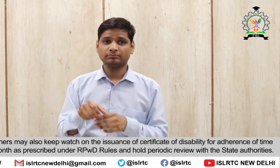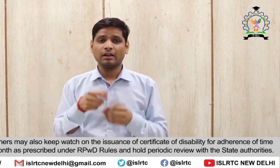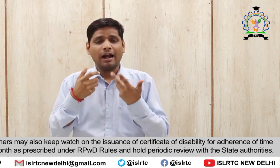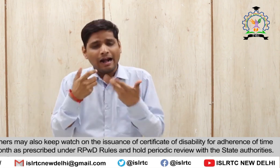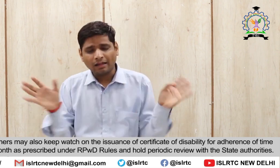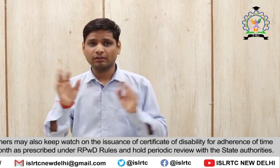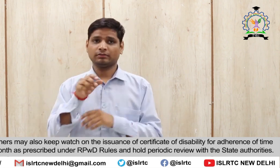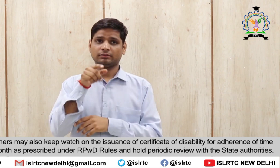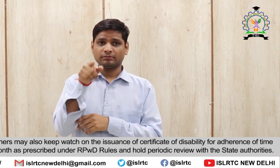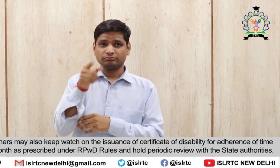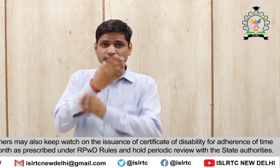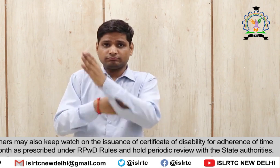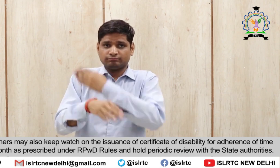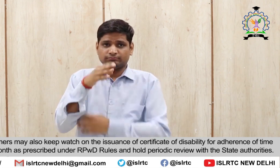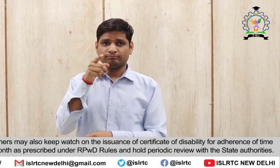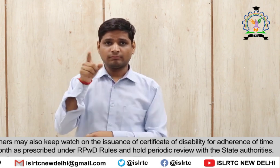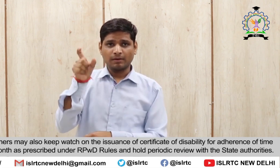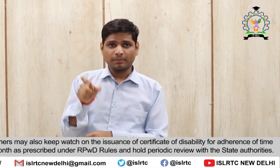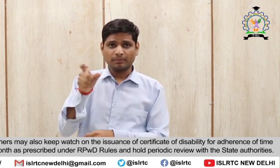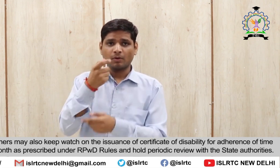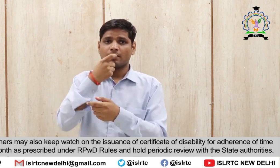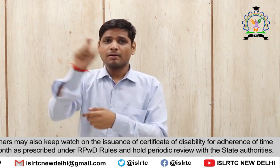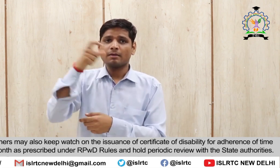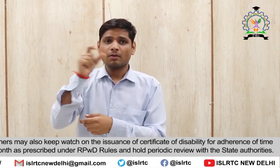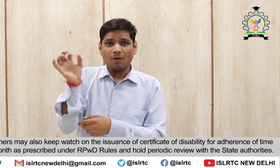And hold Periodic review With the state authorities